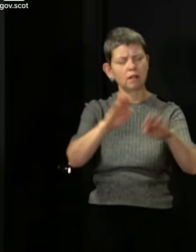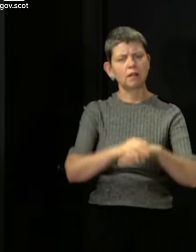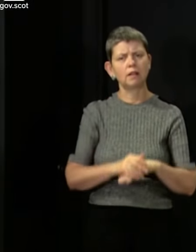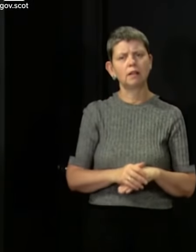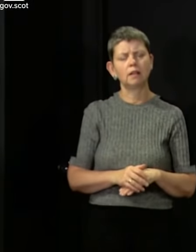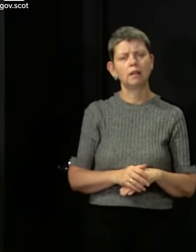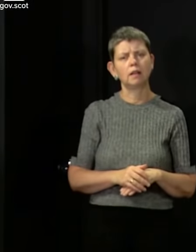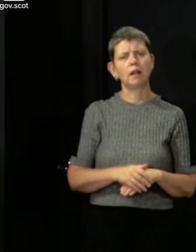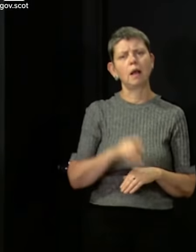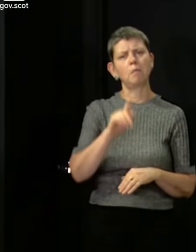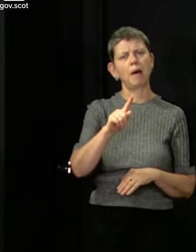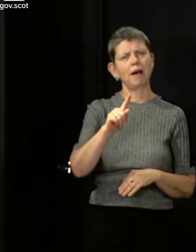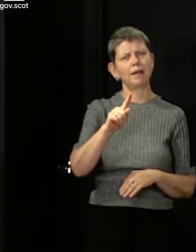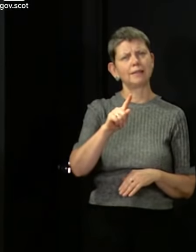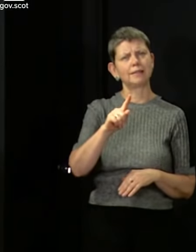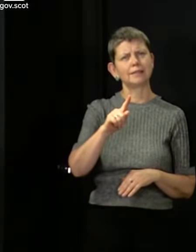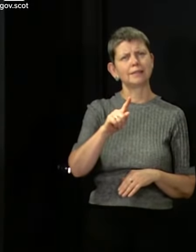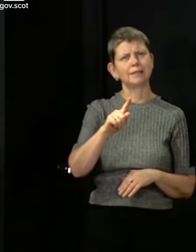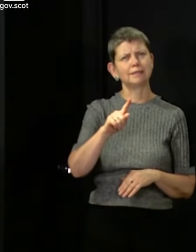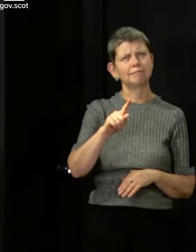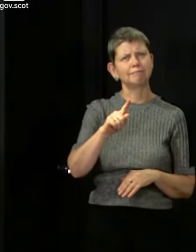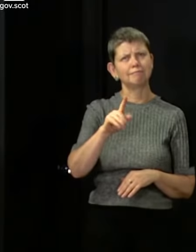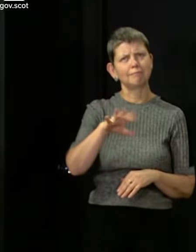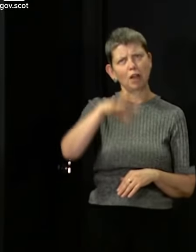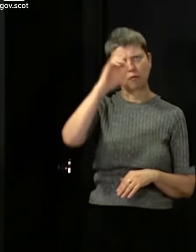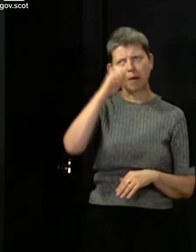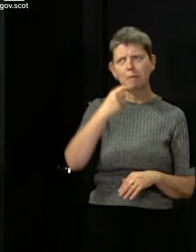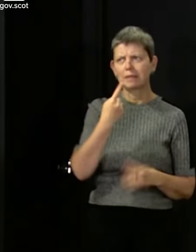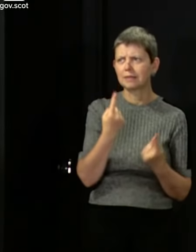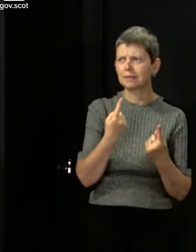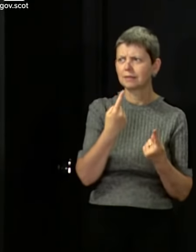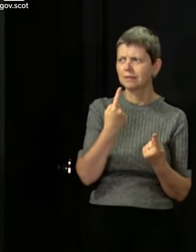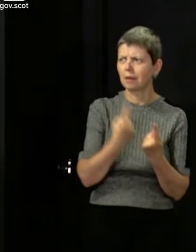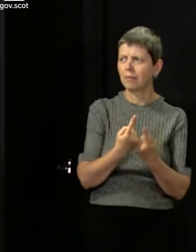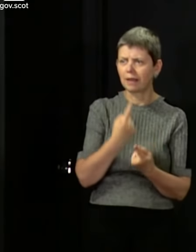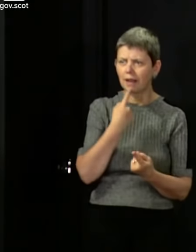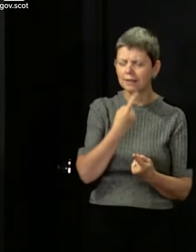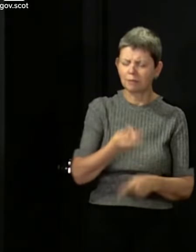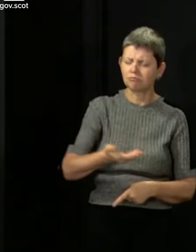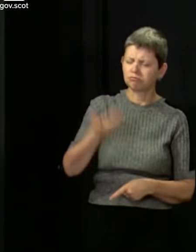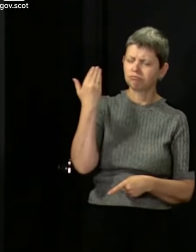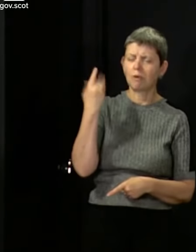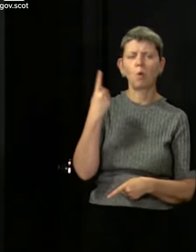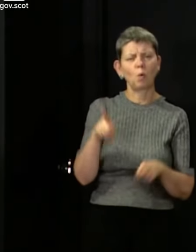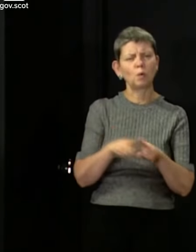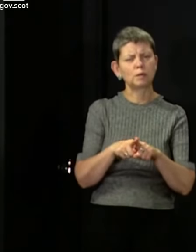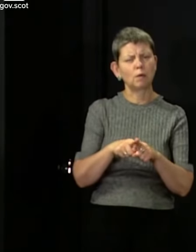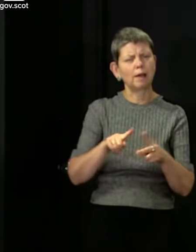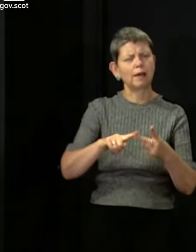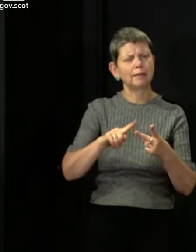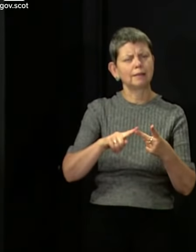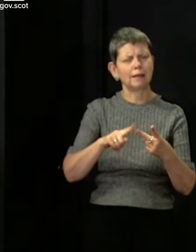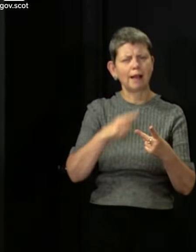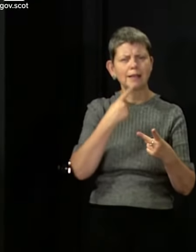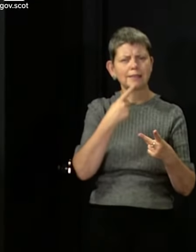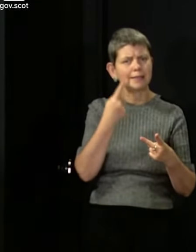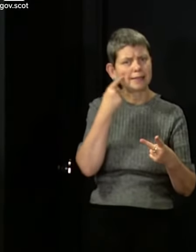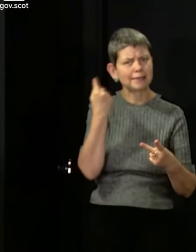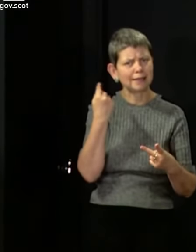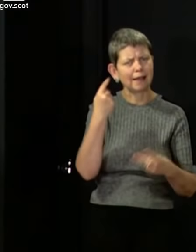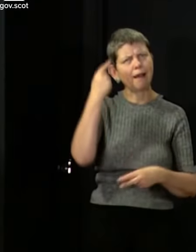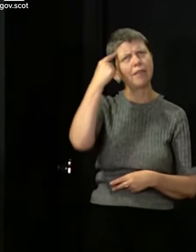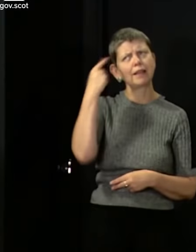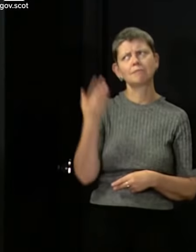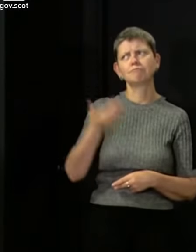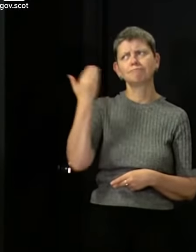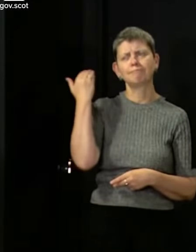think back to something I said quite some time ago and actually to something I said yesterday. Some time ago, we said back in April, I